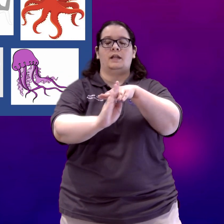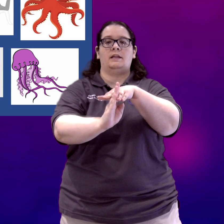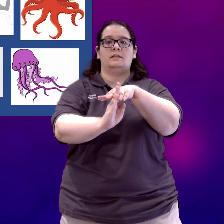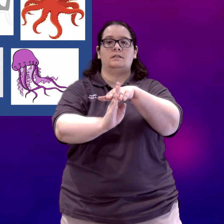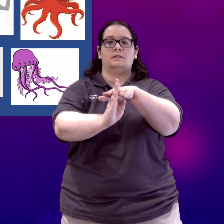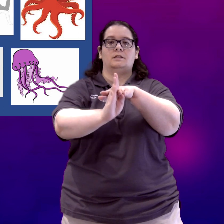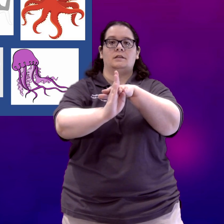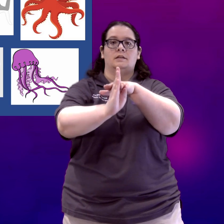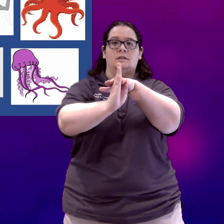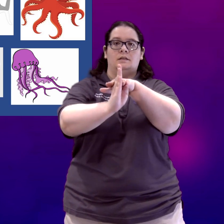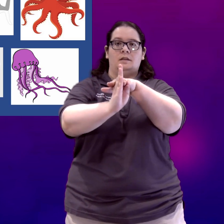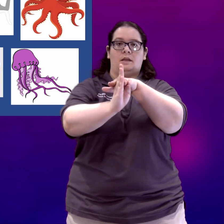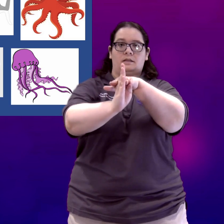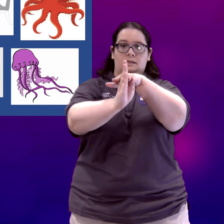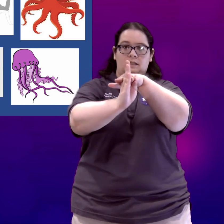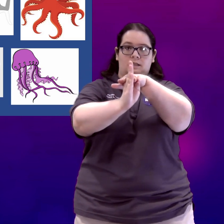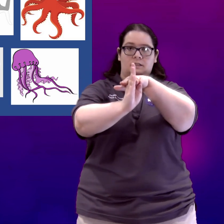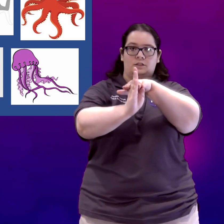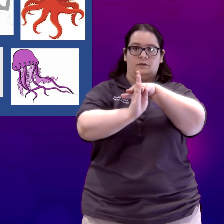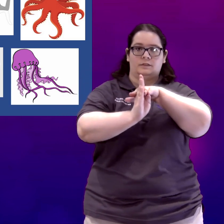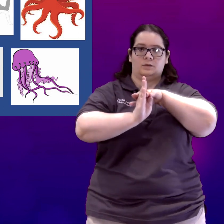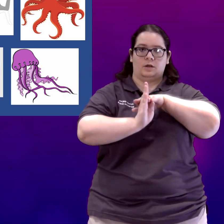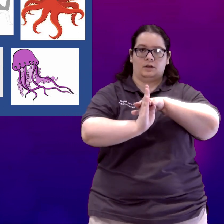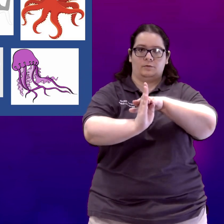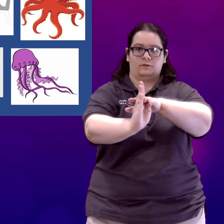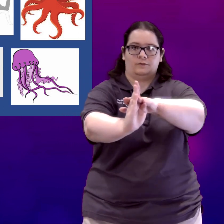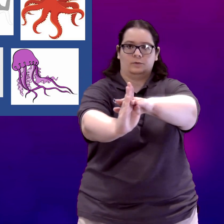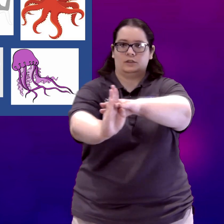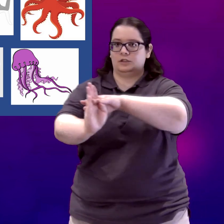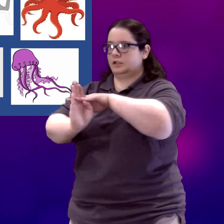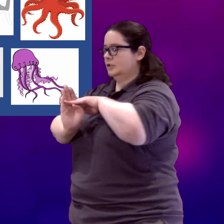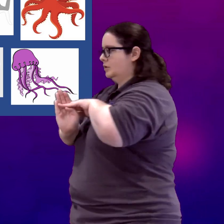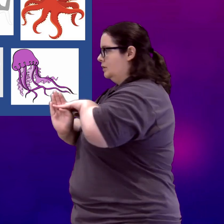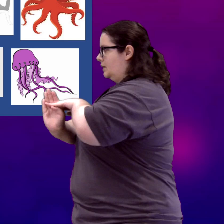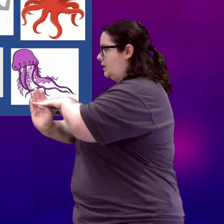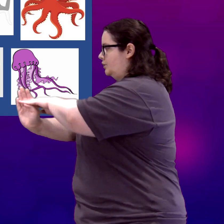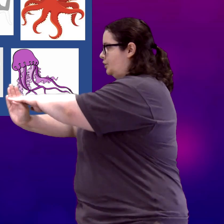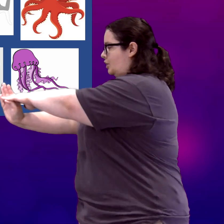hand again as the surface of the water and move it forward. Like that. Shark.